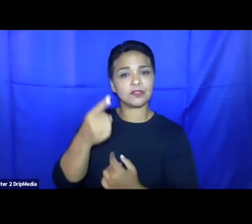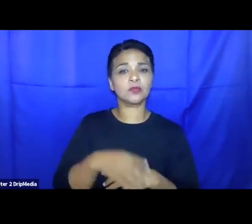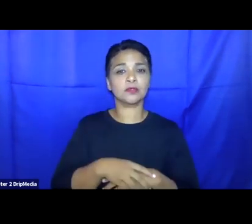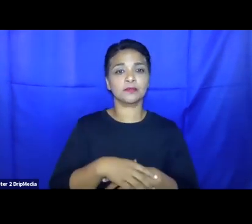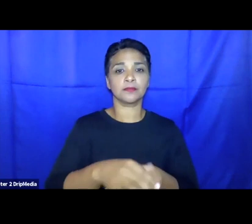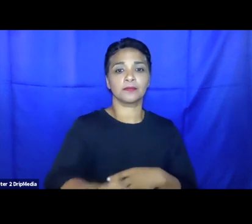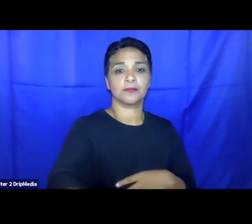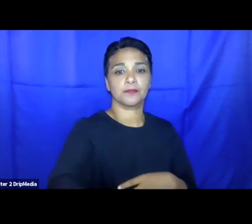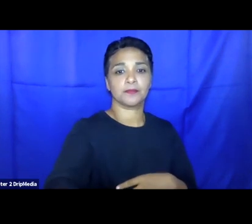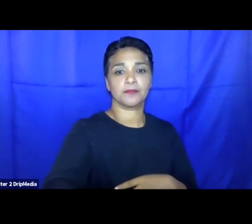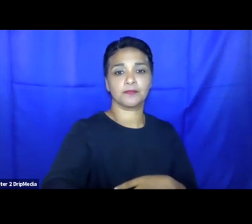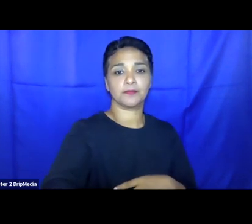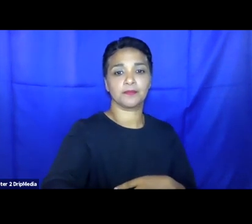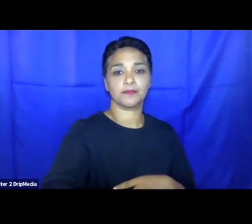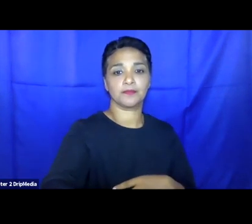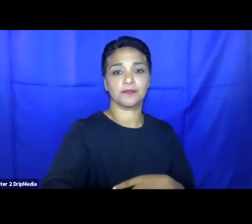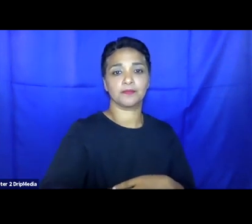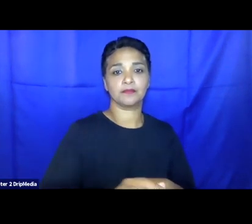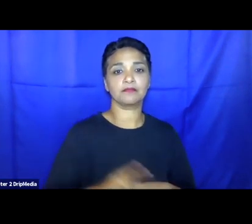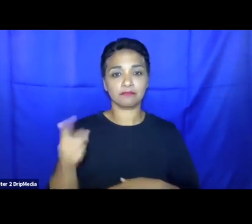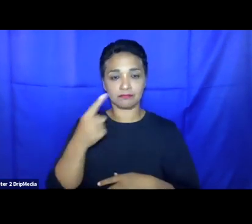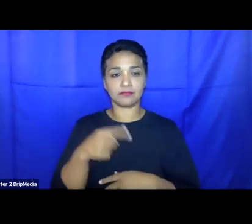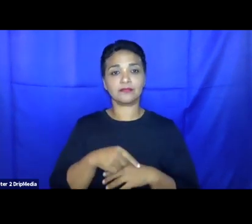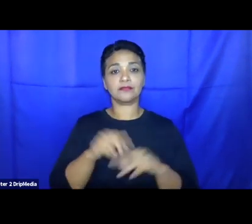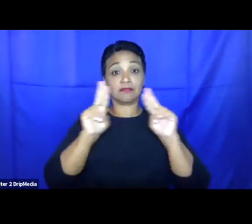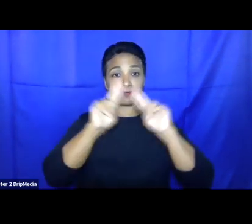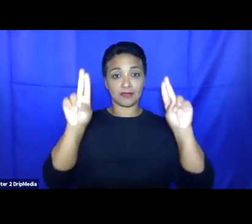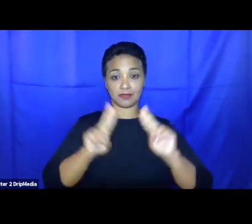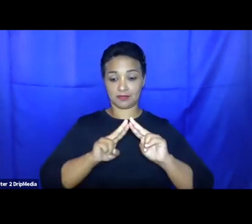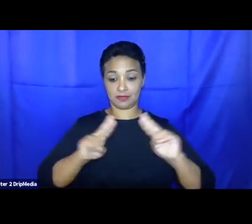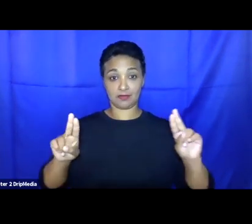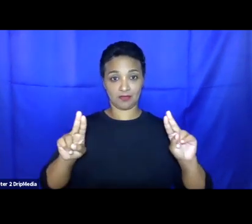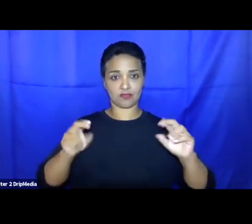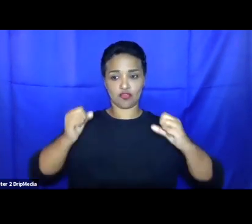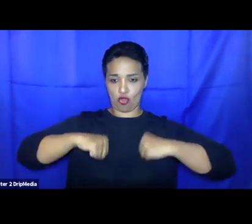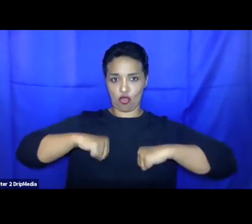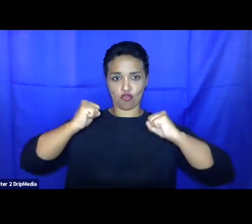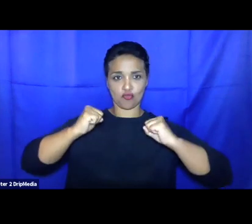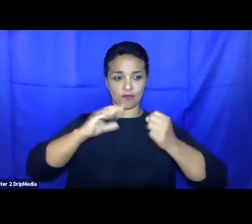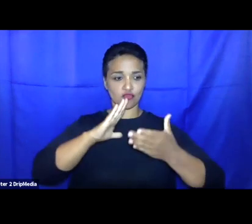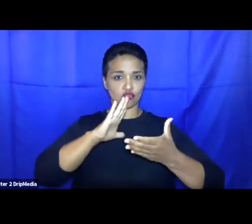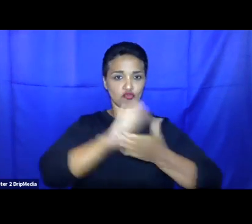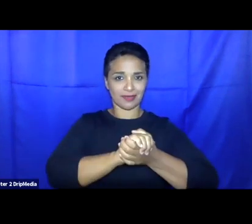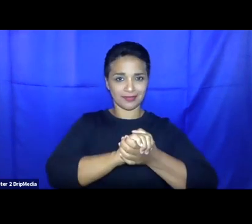I quote from your intervention, the dilution of protection principle and mutual trust, the vanishing mutual trust